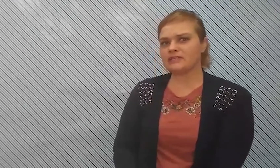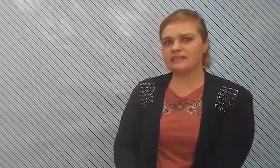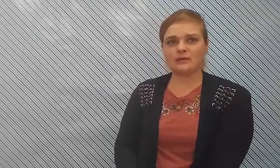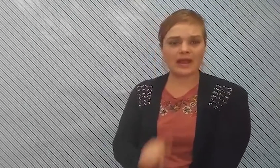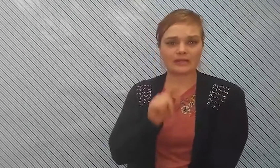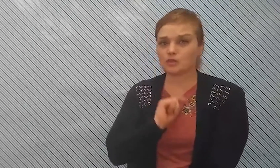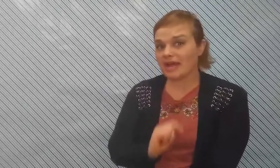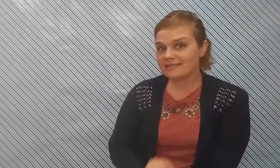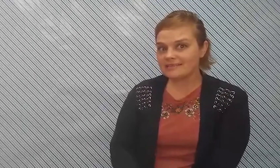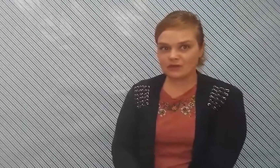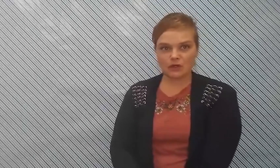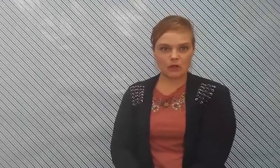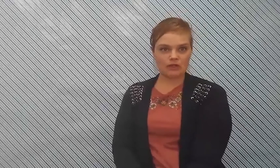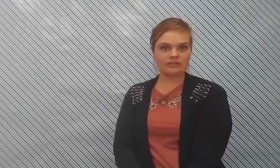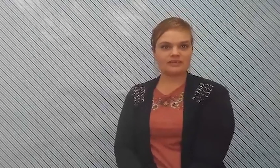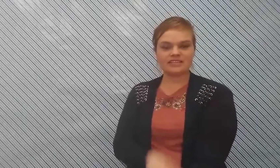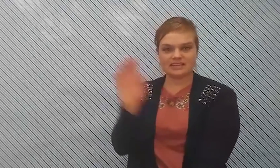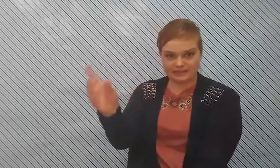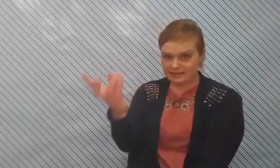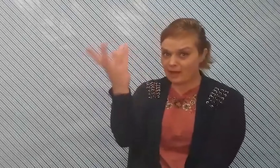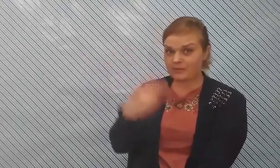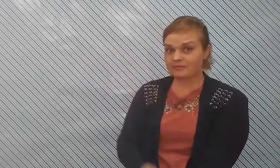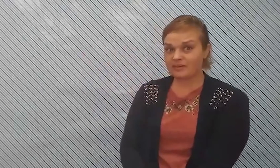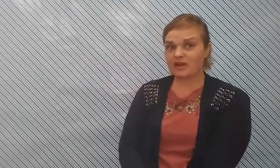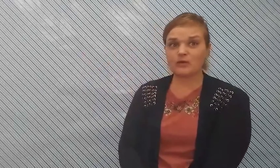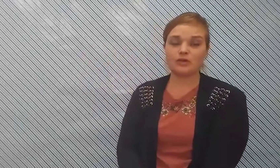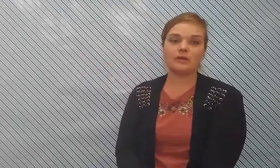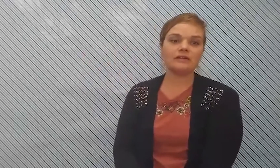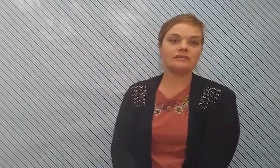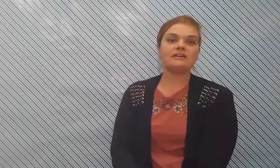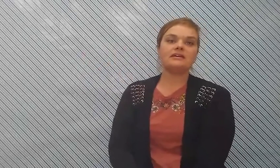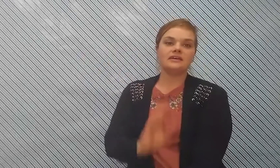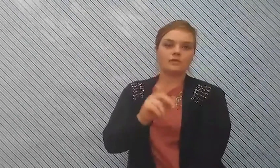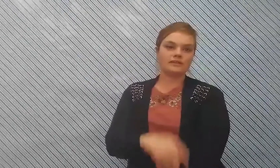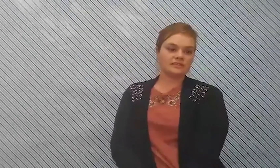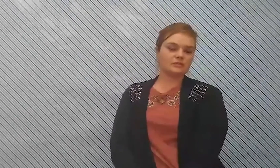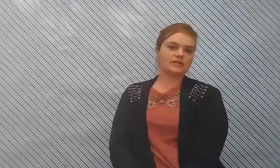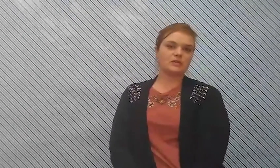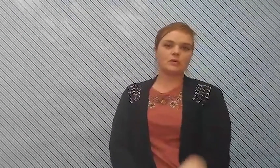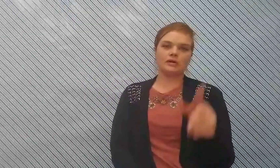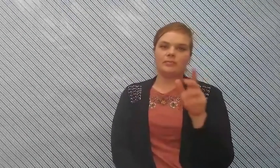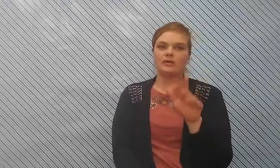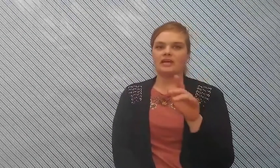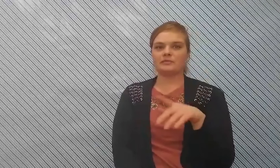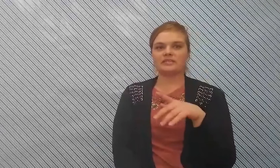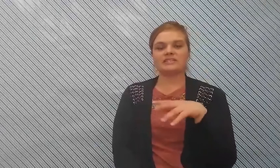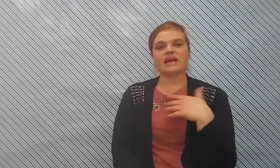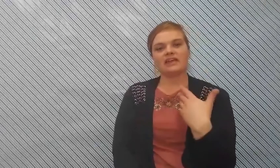or actress if you're a girl did you help them figure out who you were well this is what's cool about animals is that they